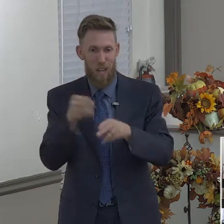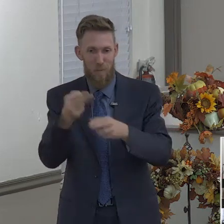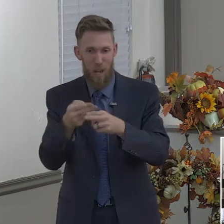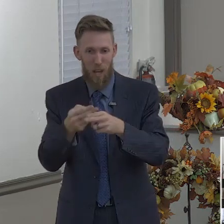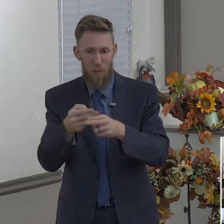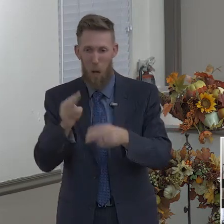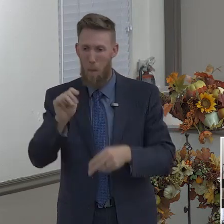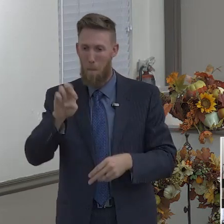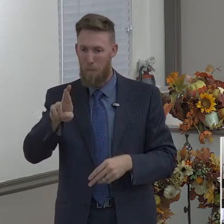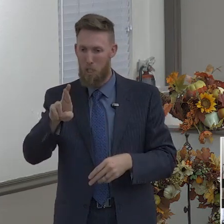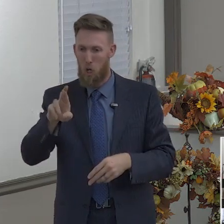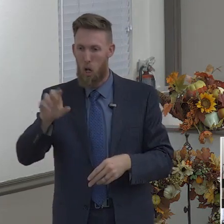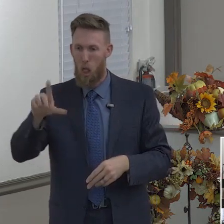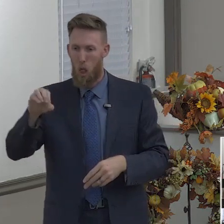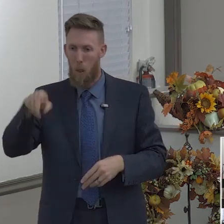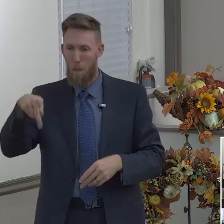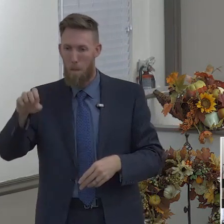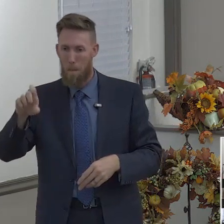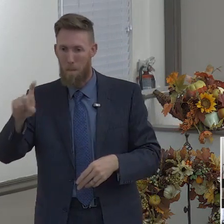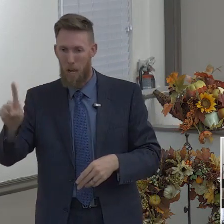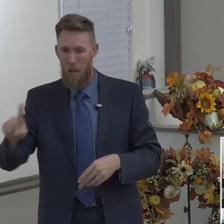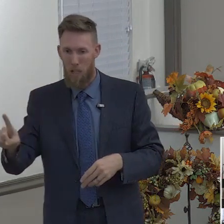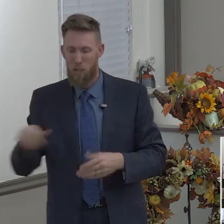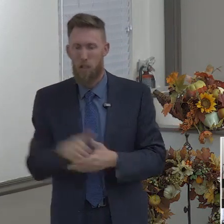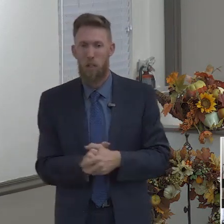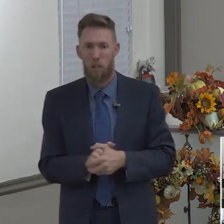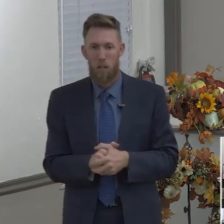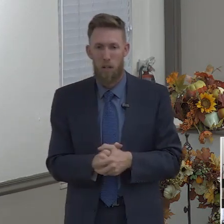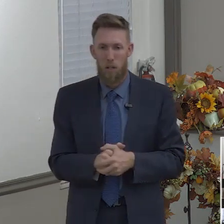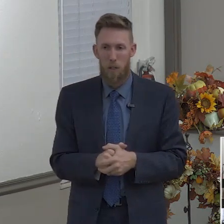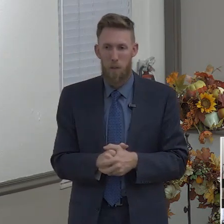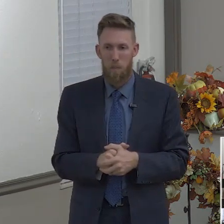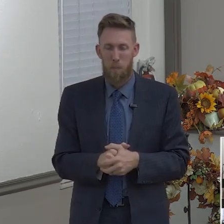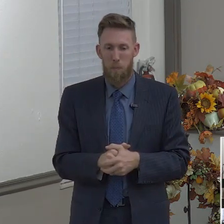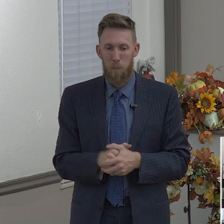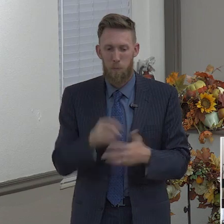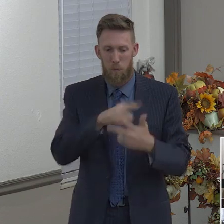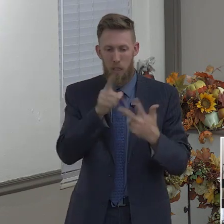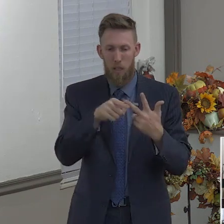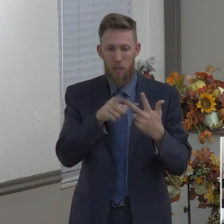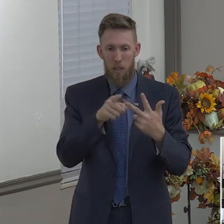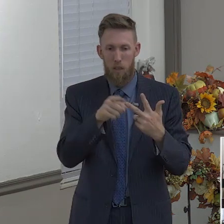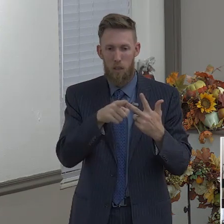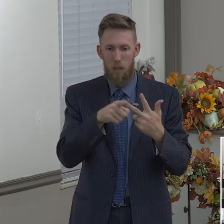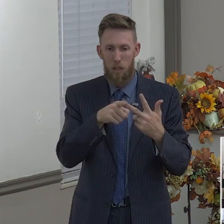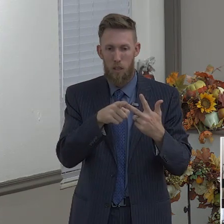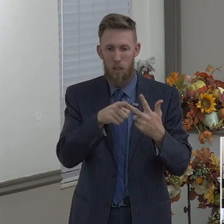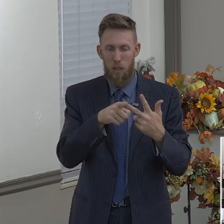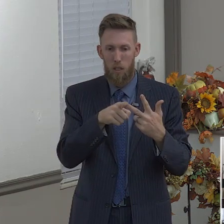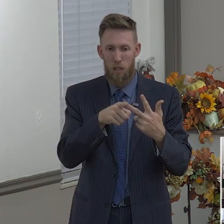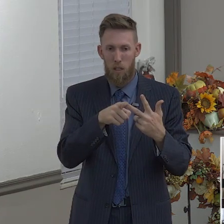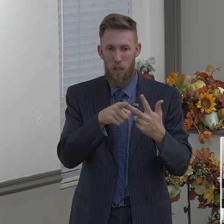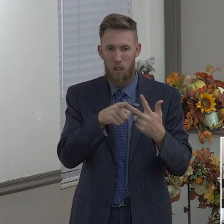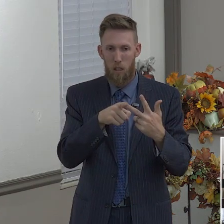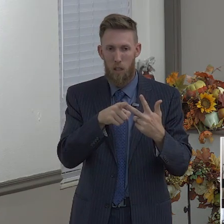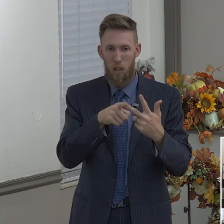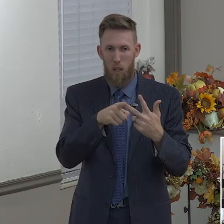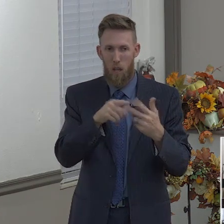And besides this, giving all diligence, add to your faith virtue, and to virtue, knowledge.